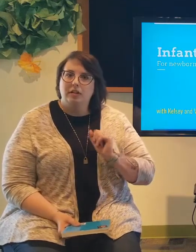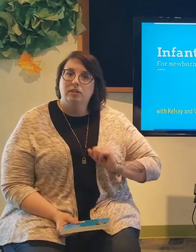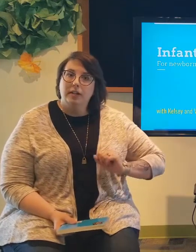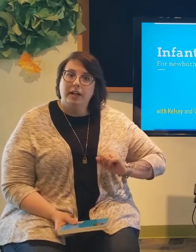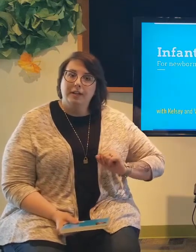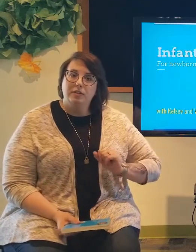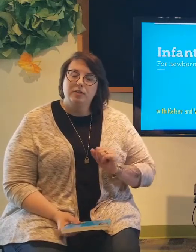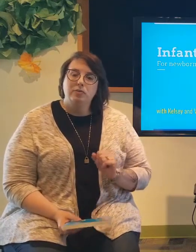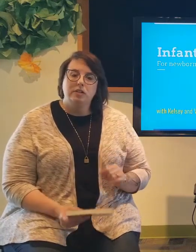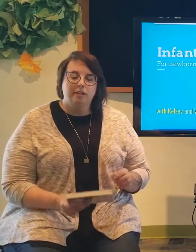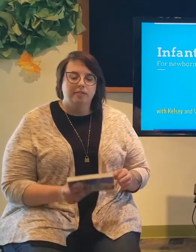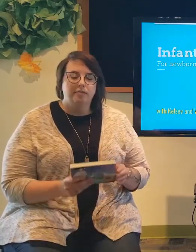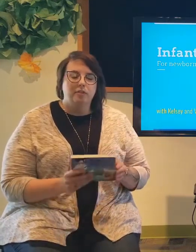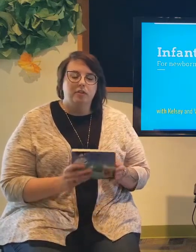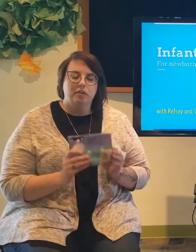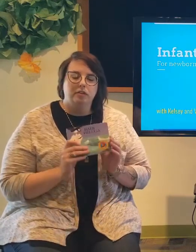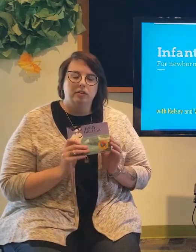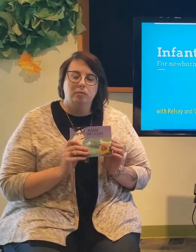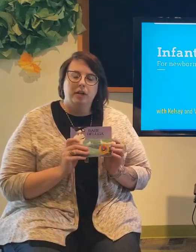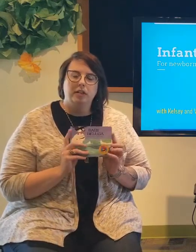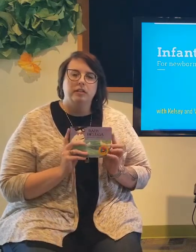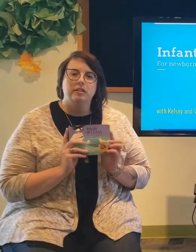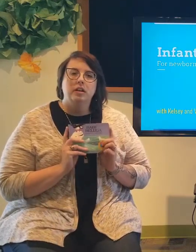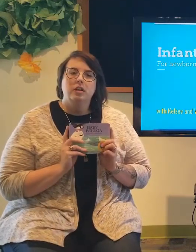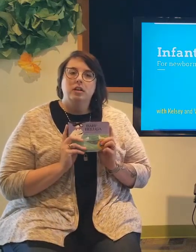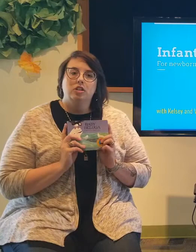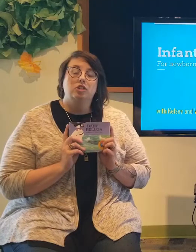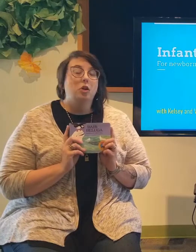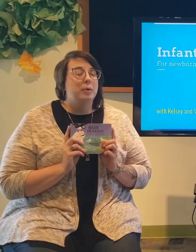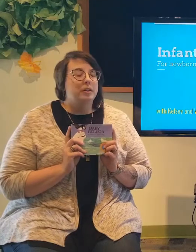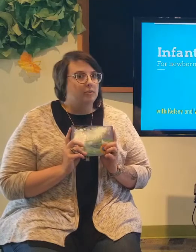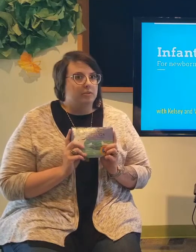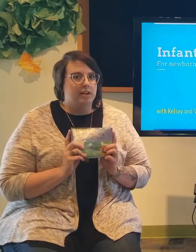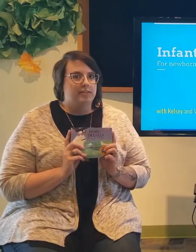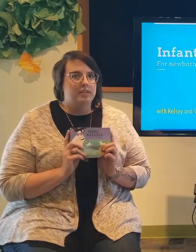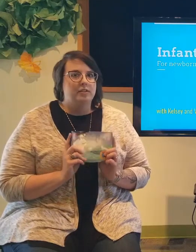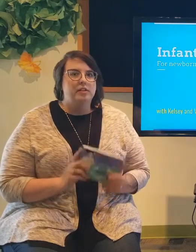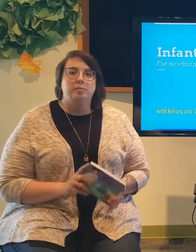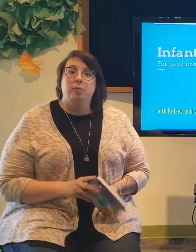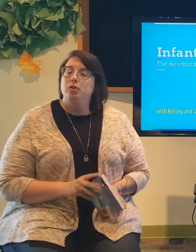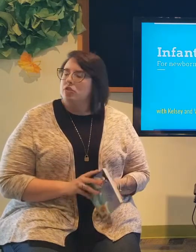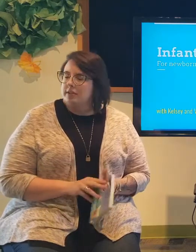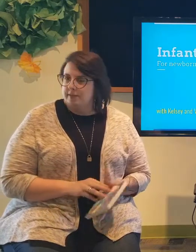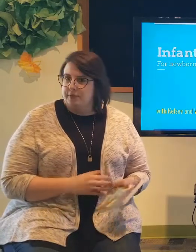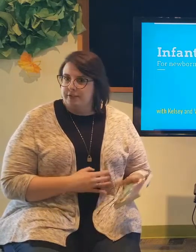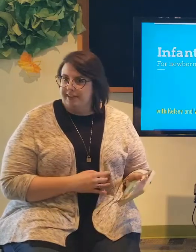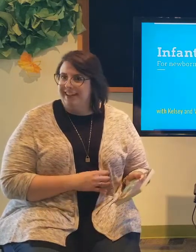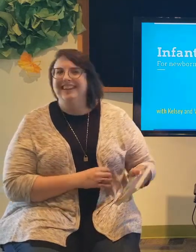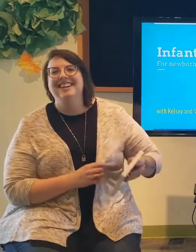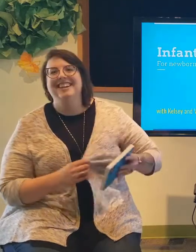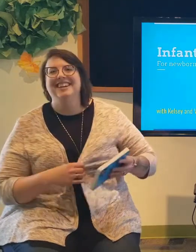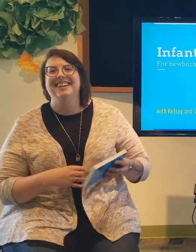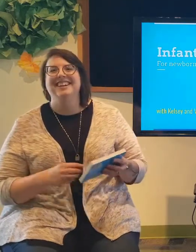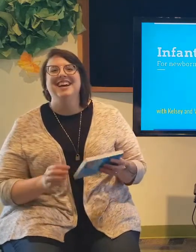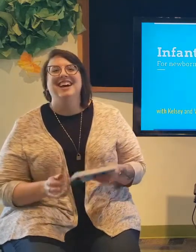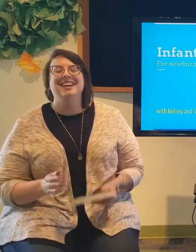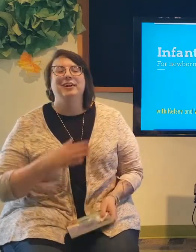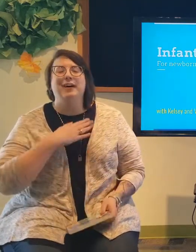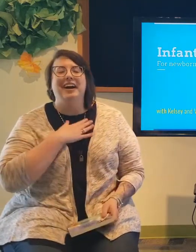including iTunes if your little one is so in love with Rafi that you need to purchase his music. I know I